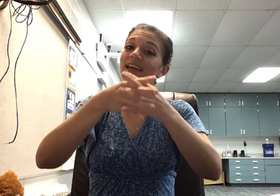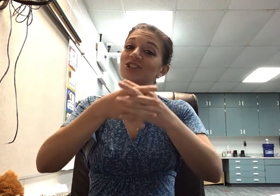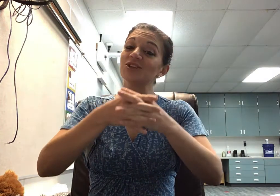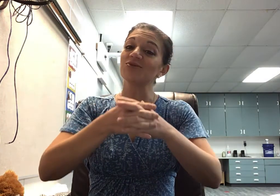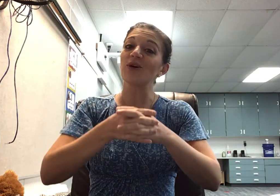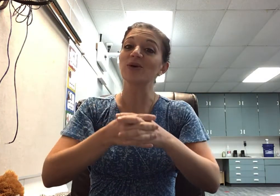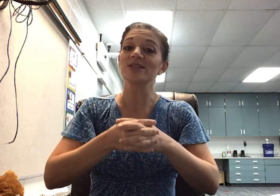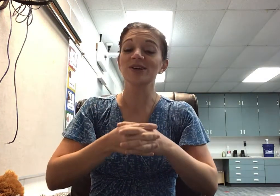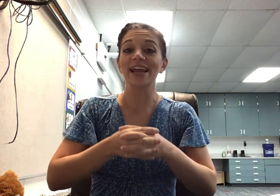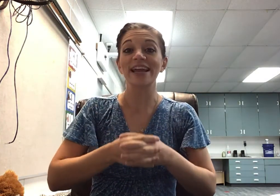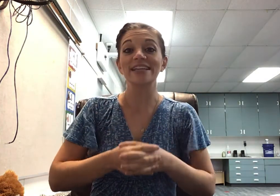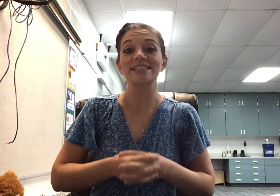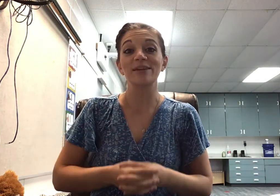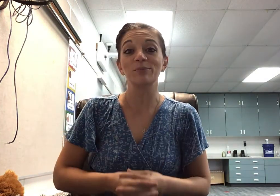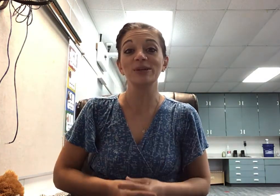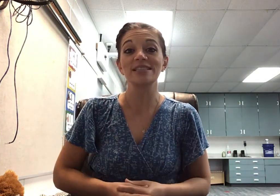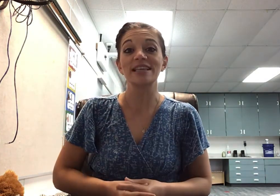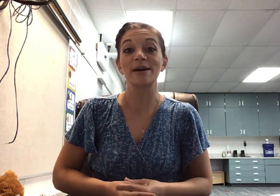she folds her hands and puts them.